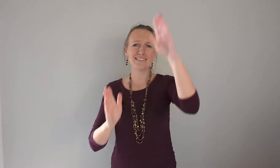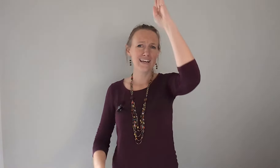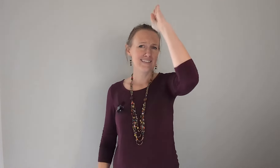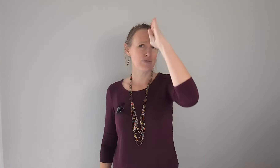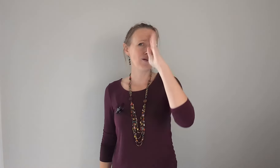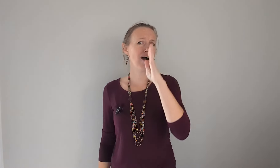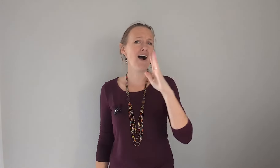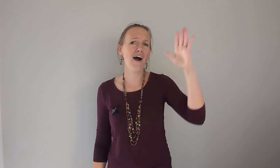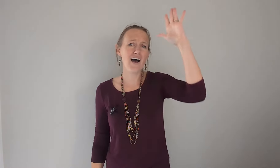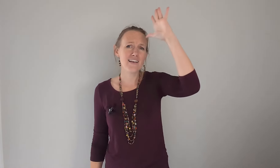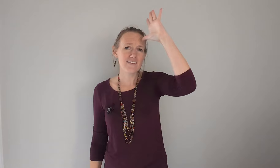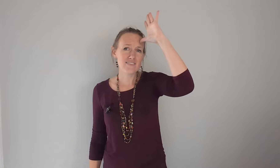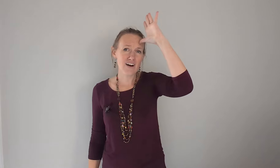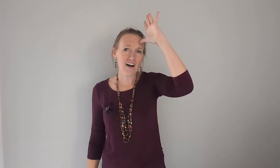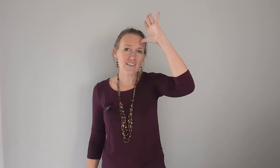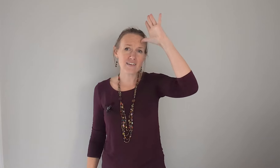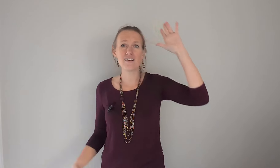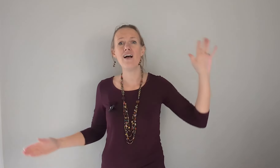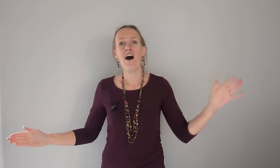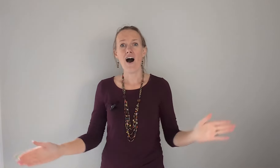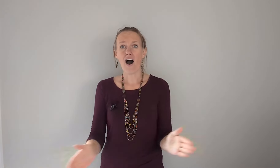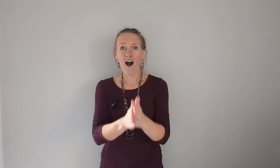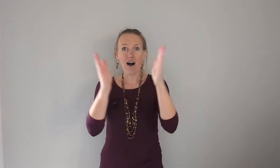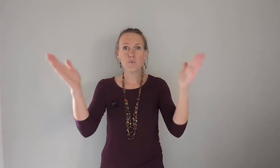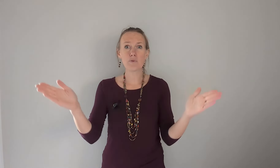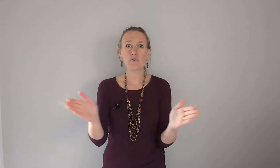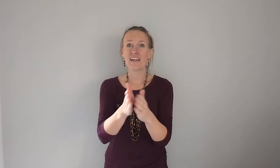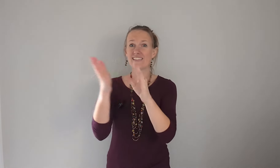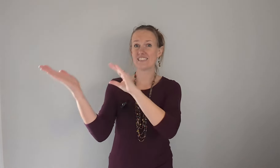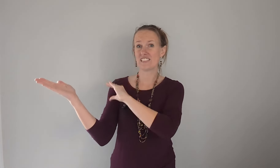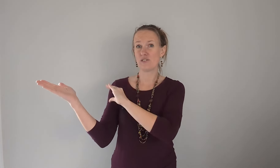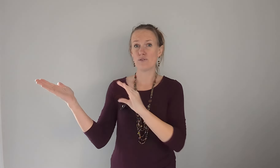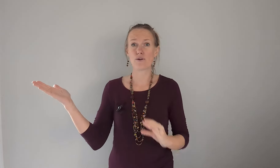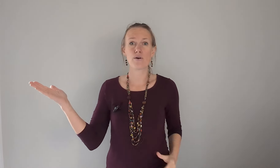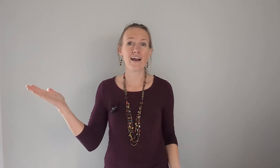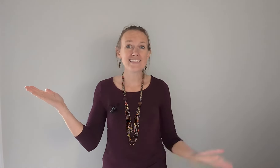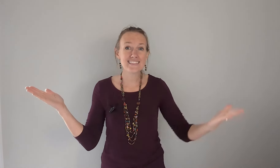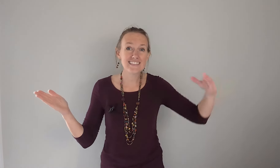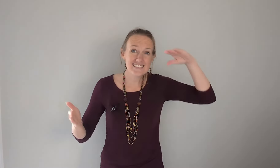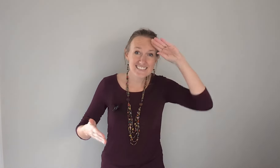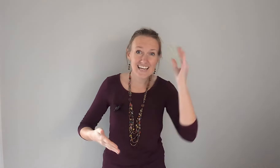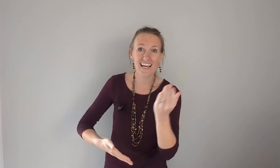all god the father all praise to christ the son